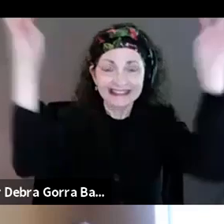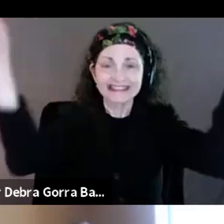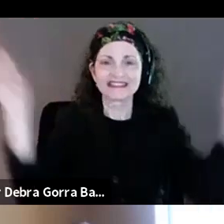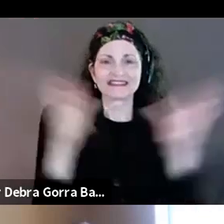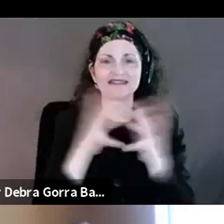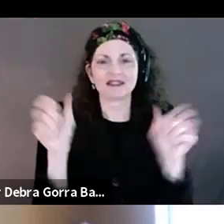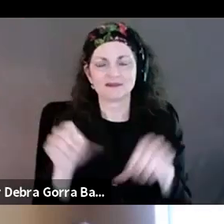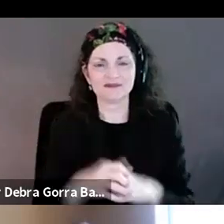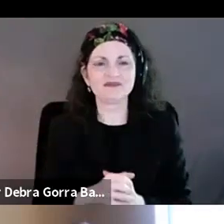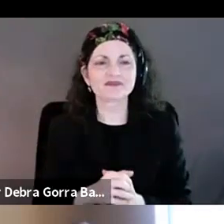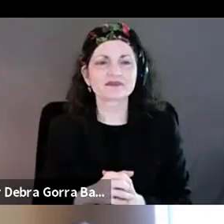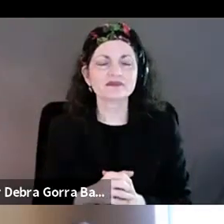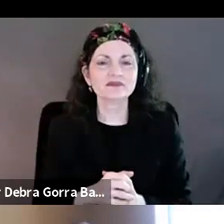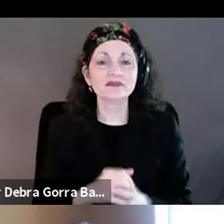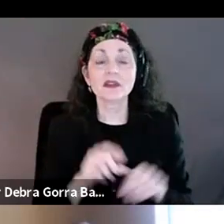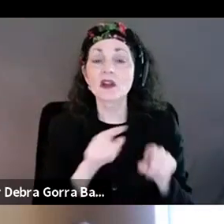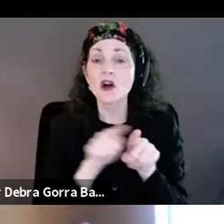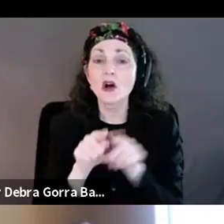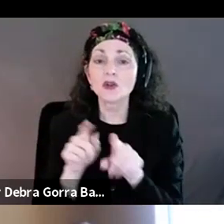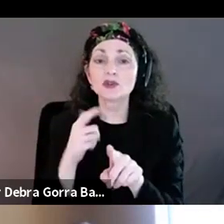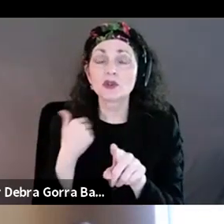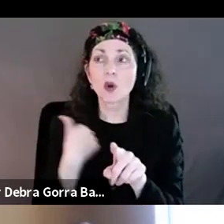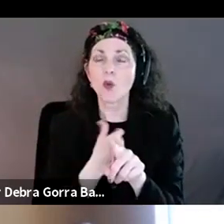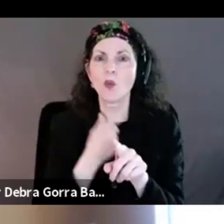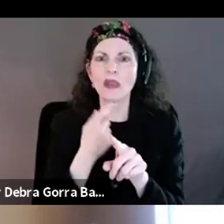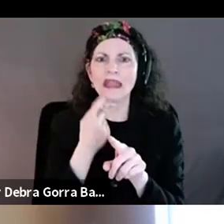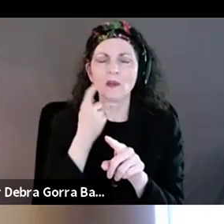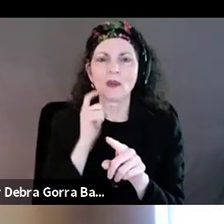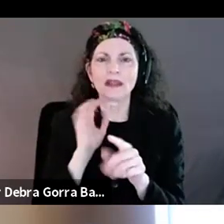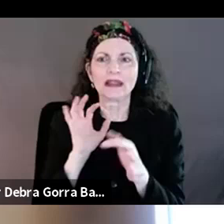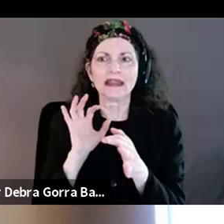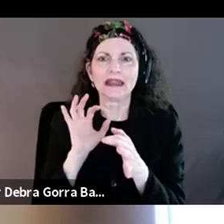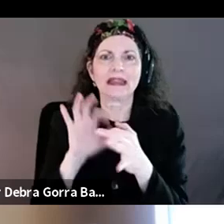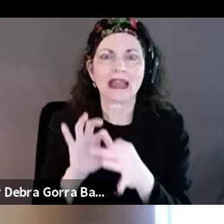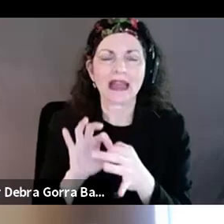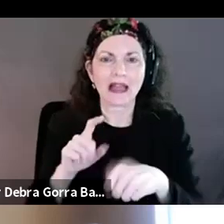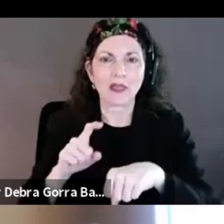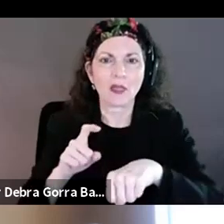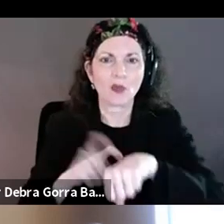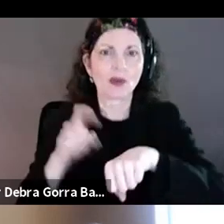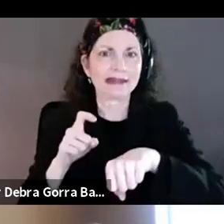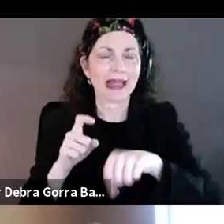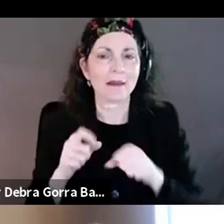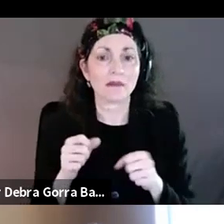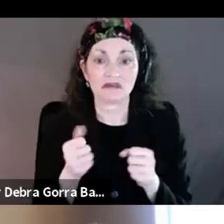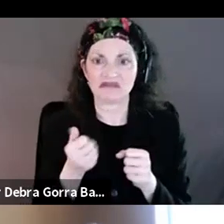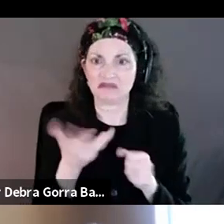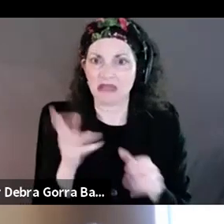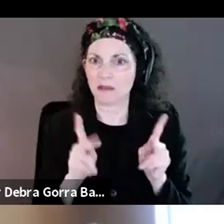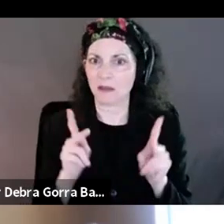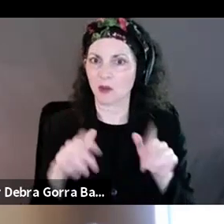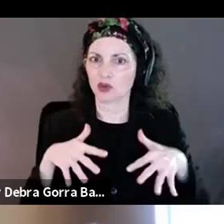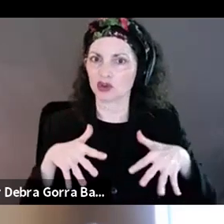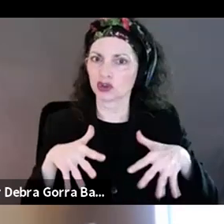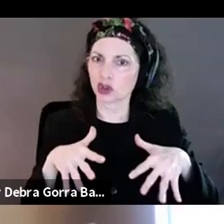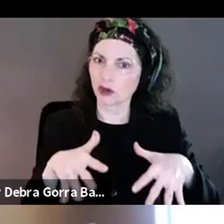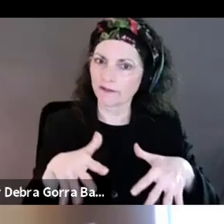think, also, we entered at a time, you know, where a lot of people were nervous because it was, we